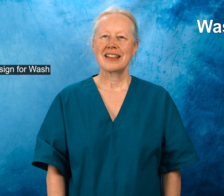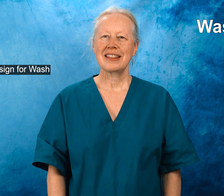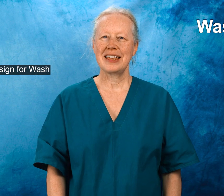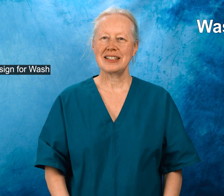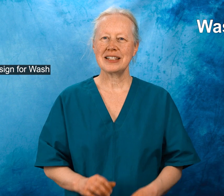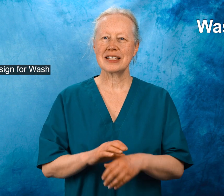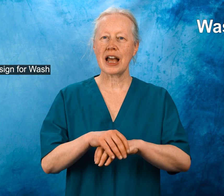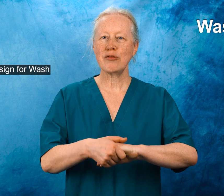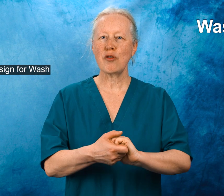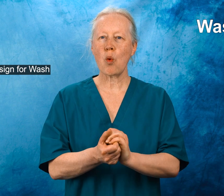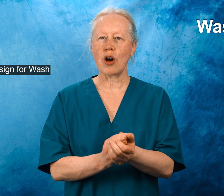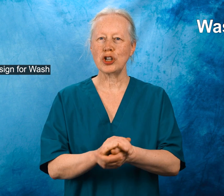This is the sign for wash.